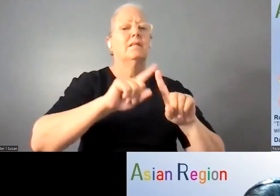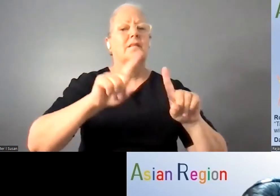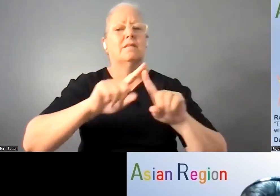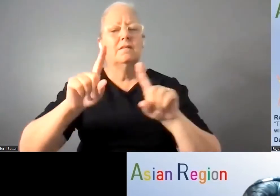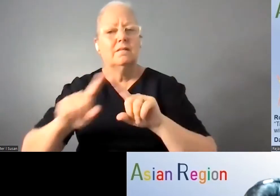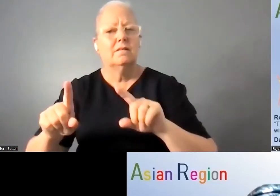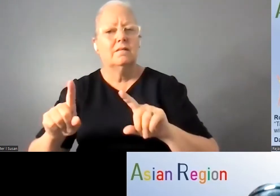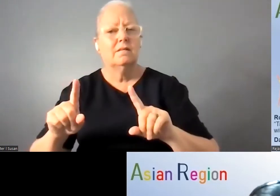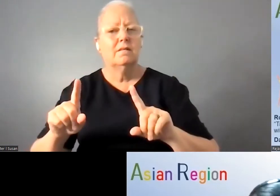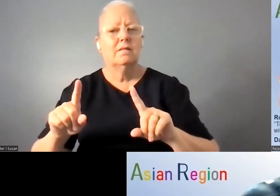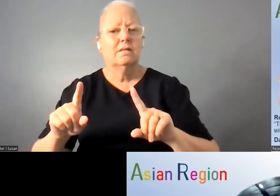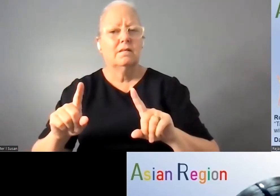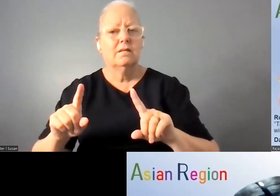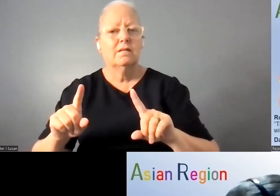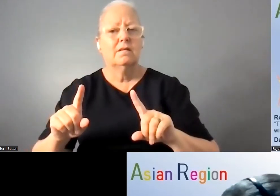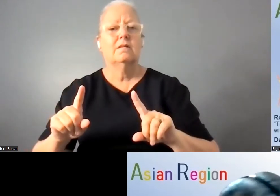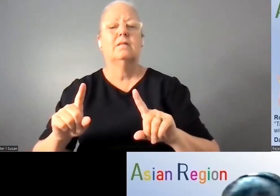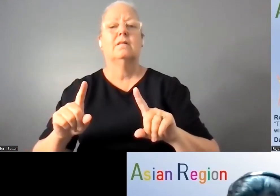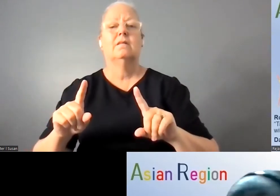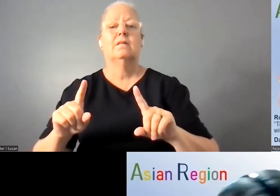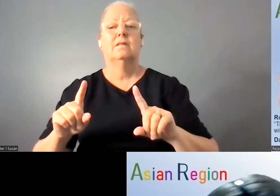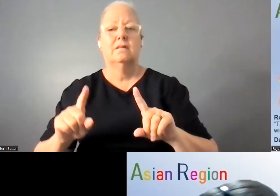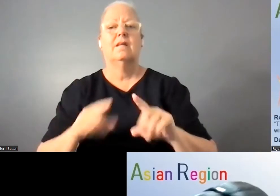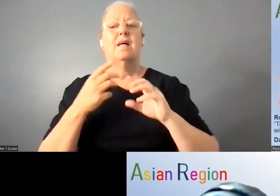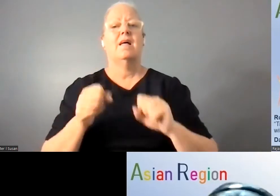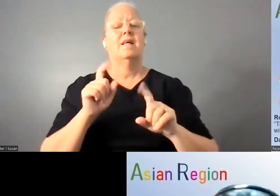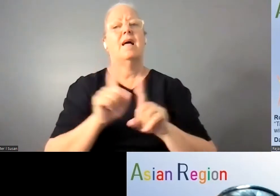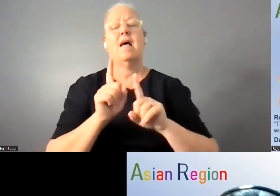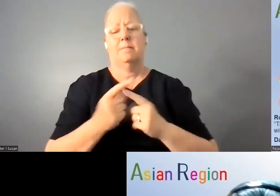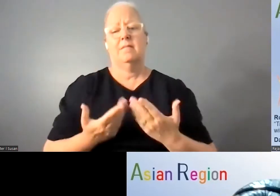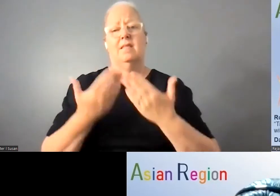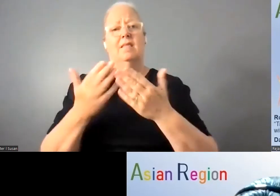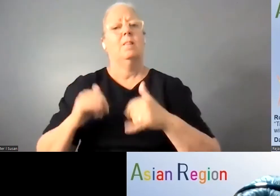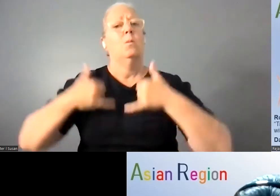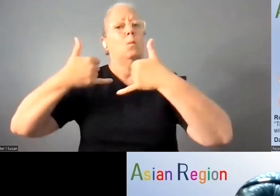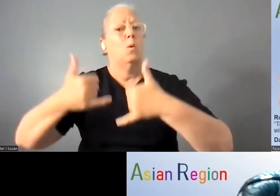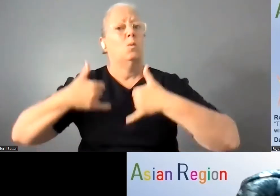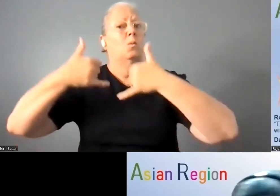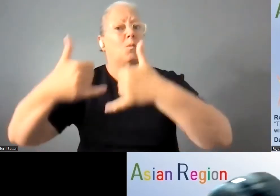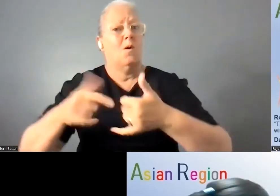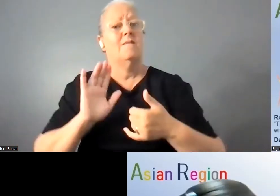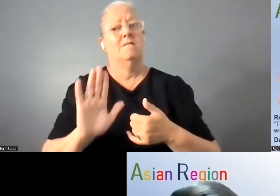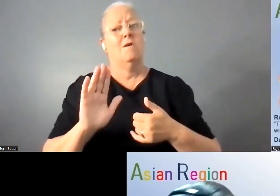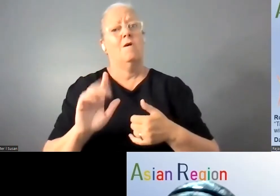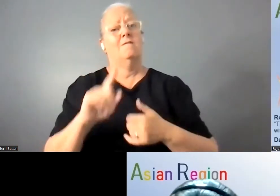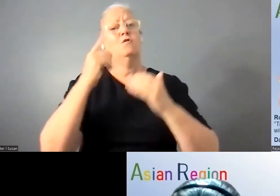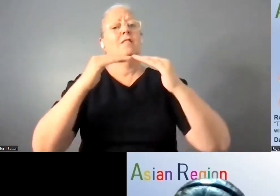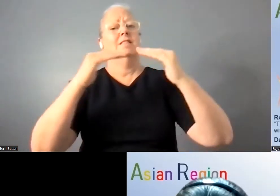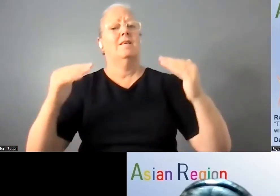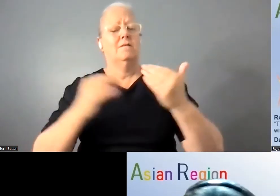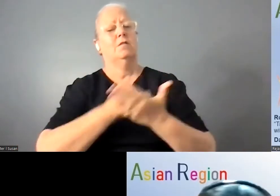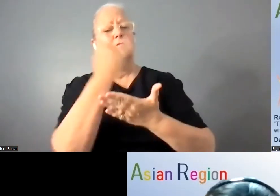awards in state-level drawing and painting competitions. She has had many